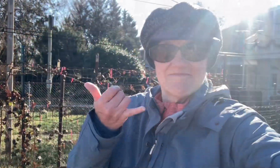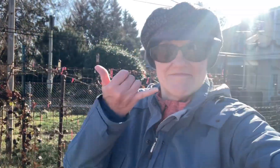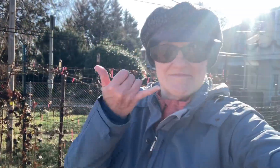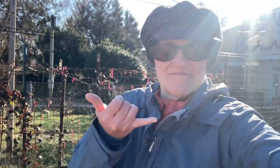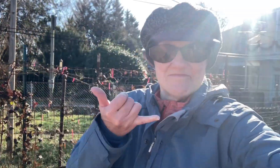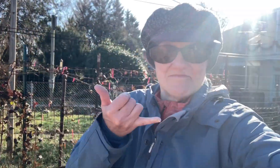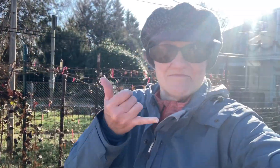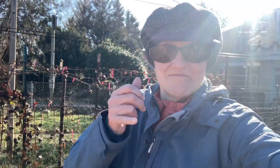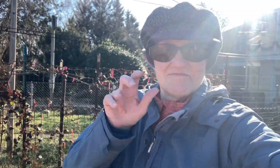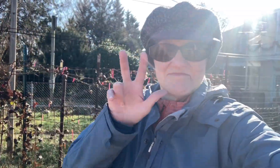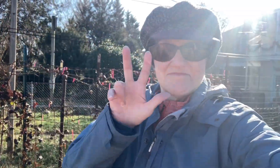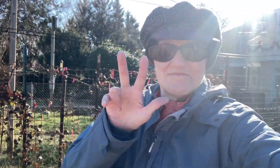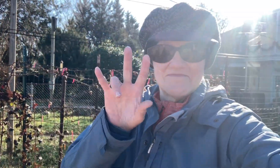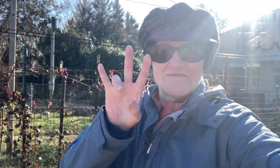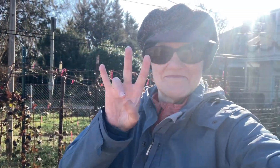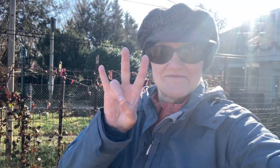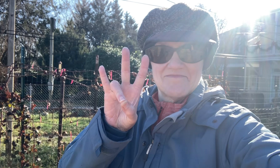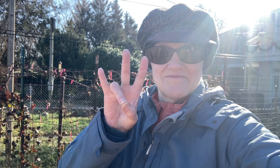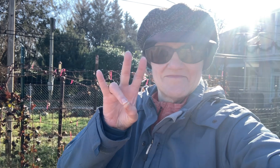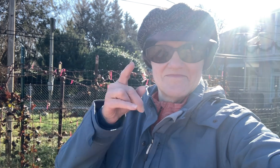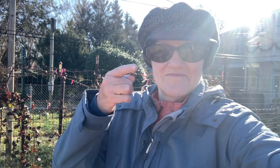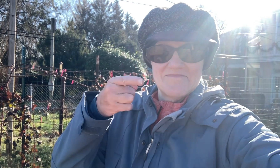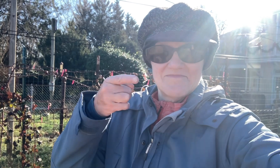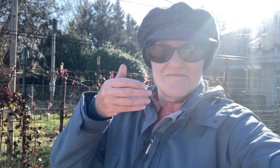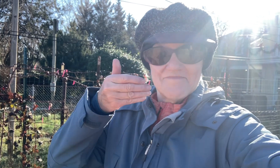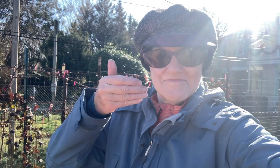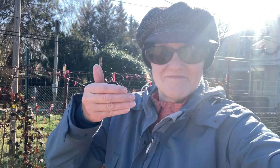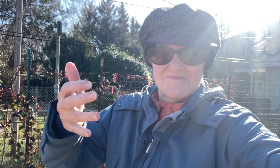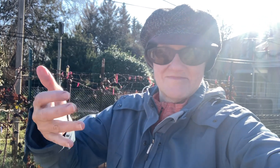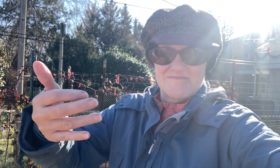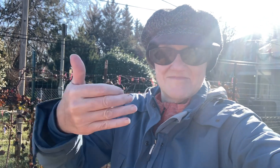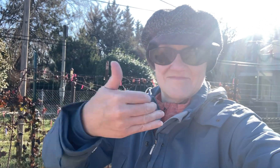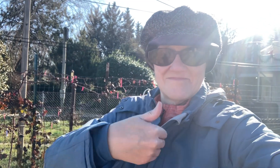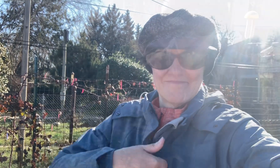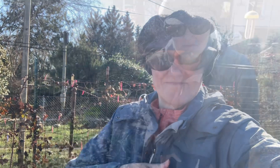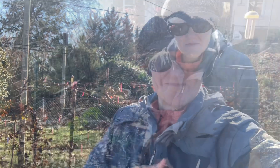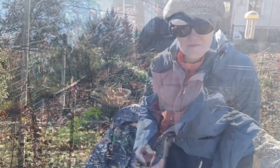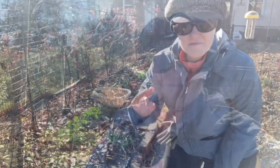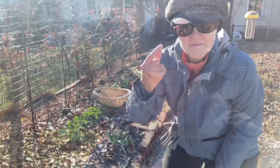okay it's 37 degrees now so let's harvest these greens